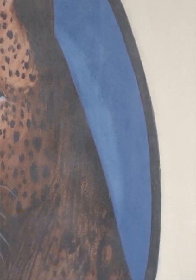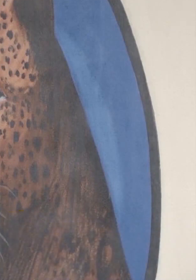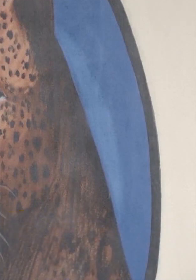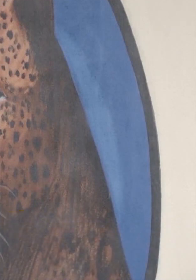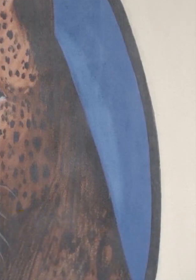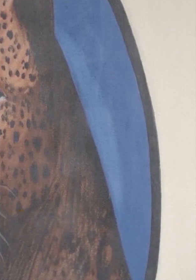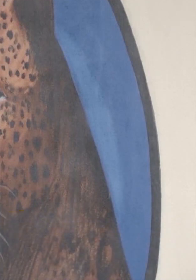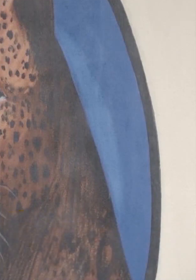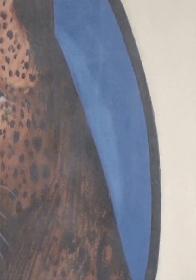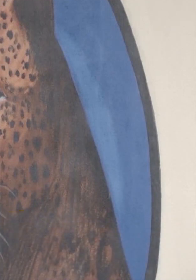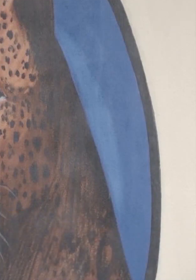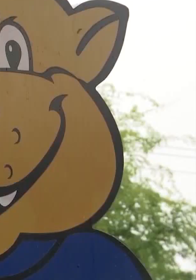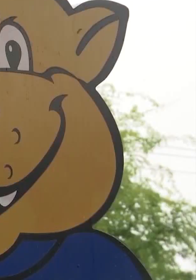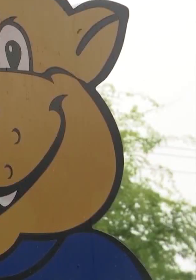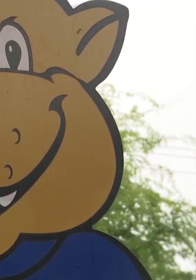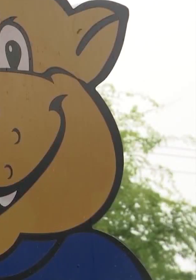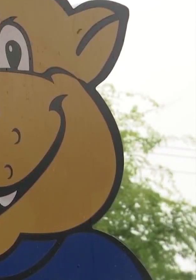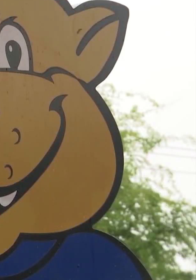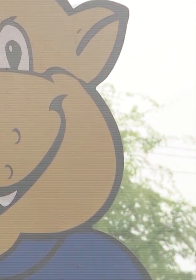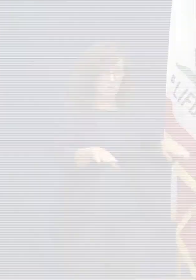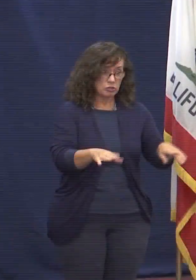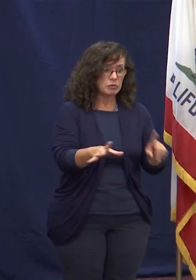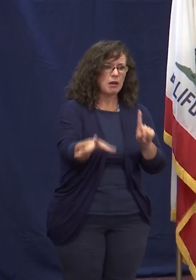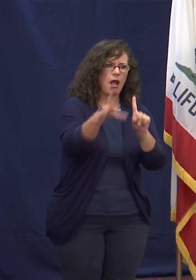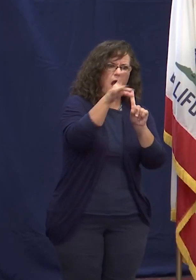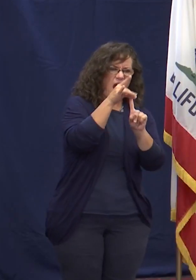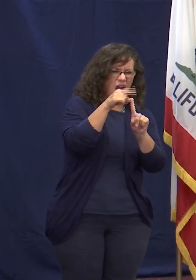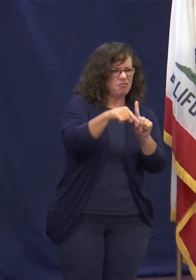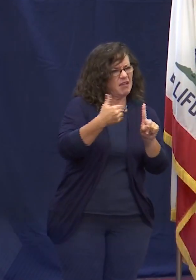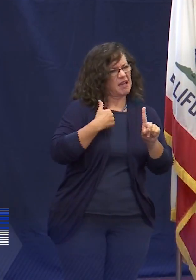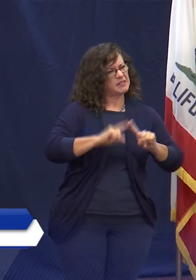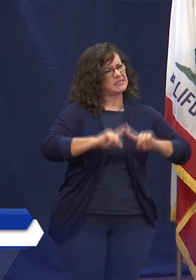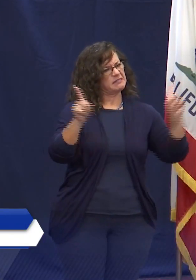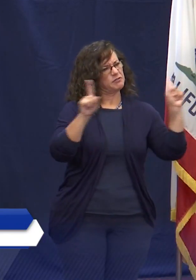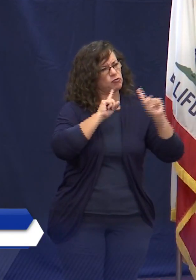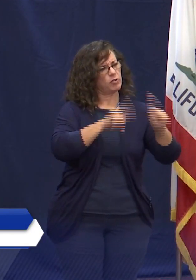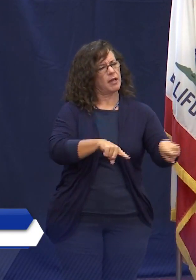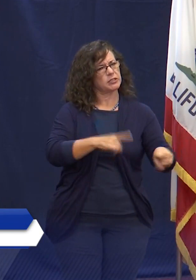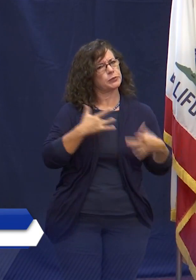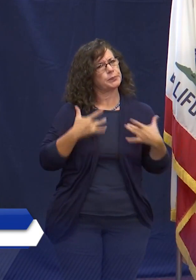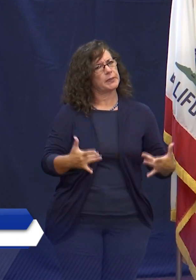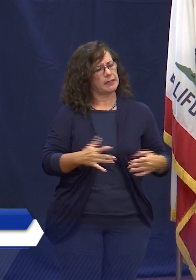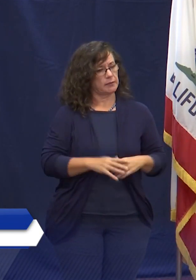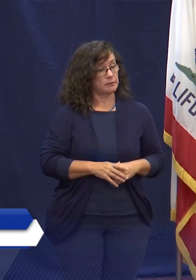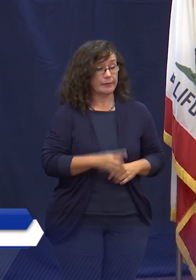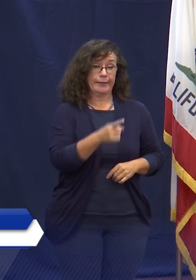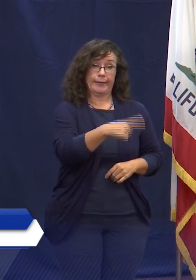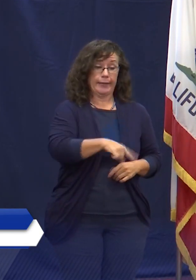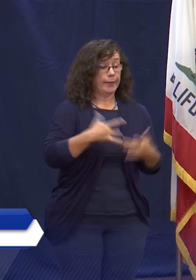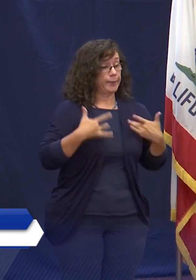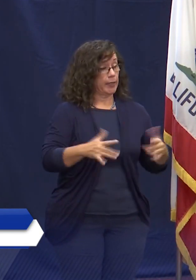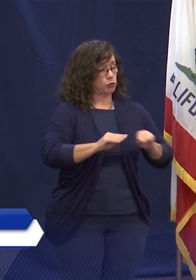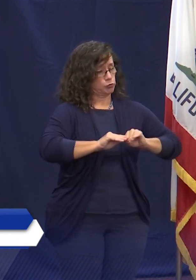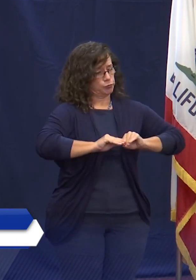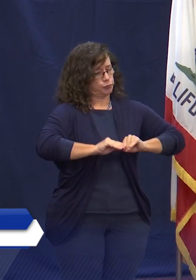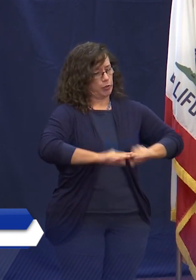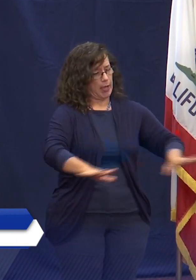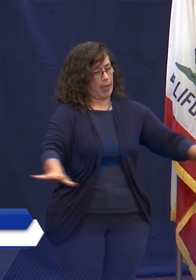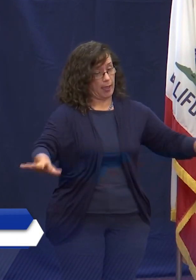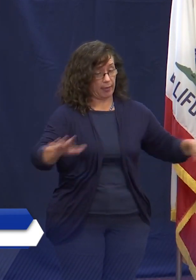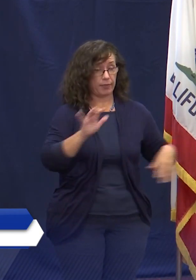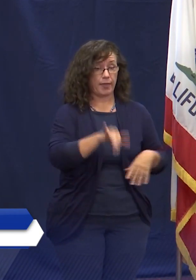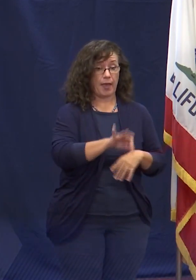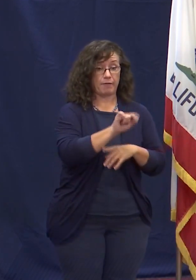14 days before the reopening date. Although children play a major role in spreading the flu, to